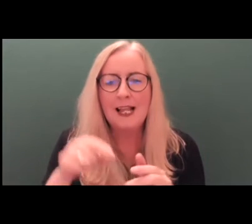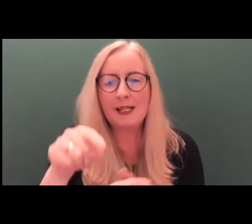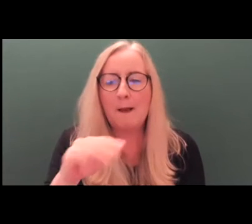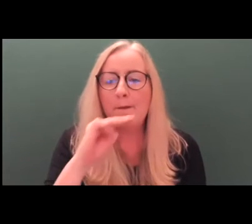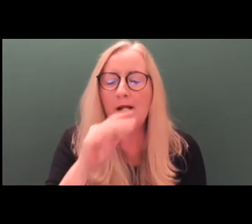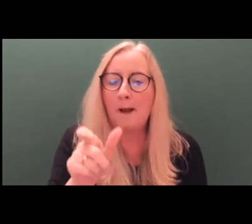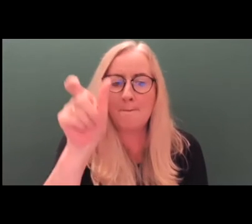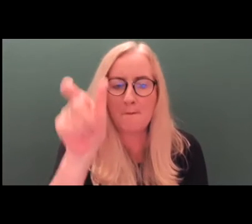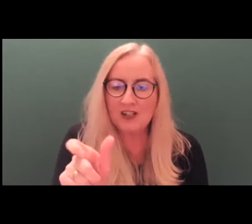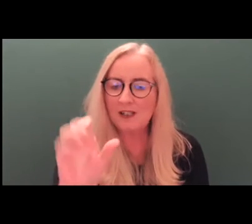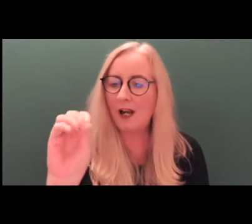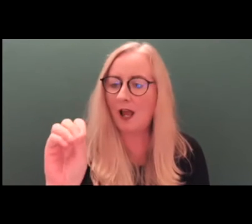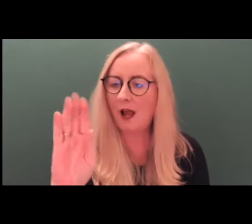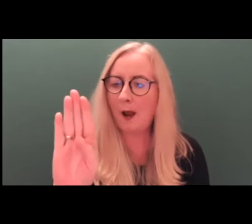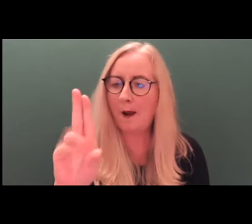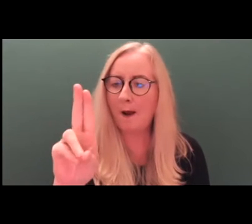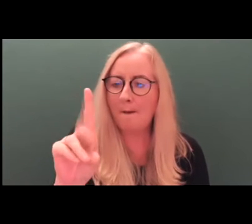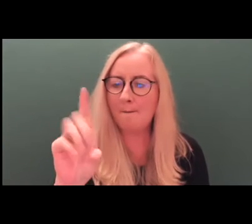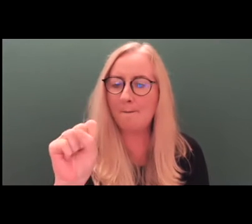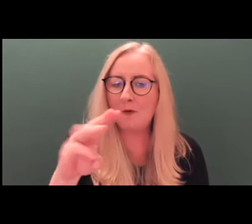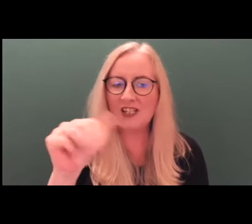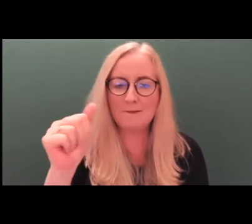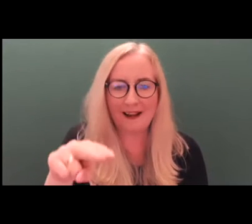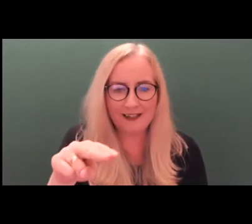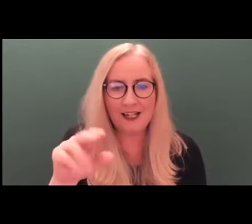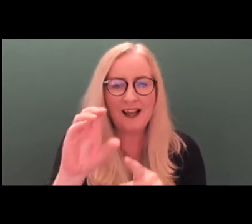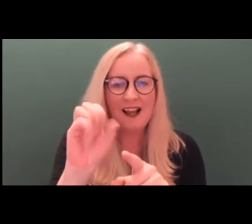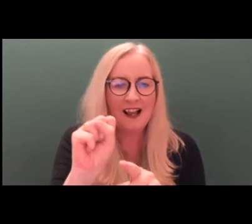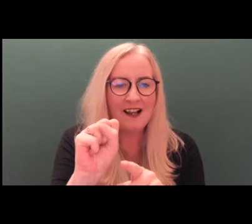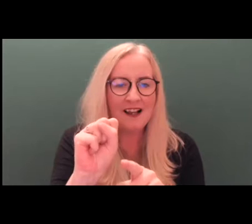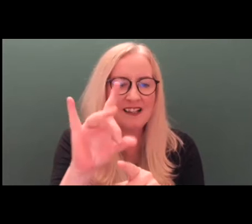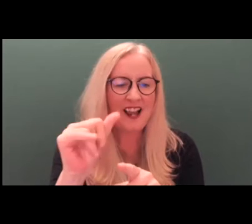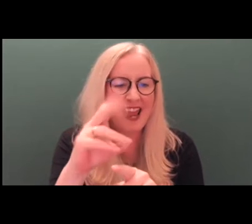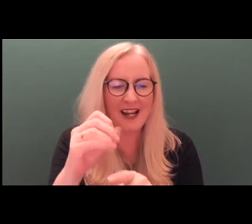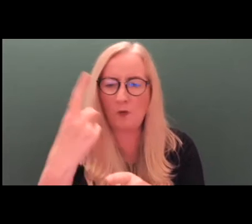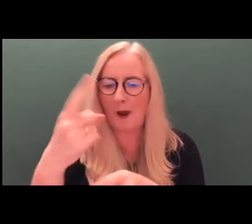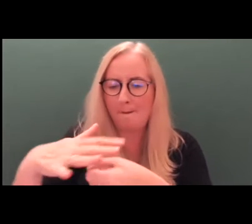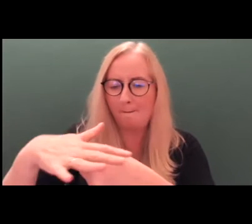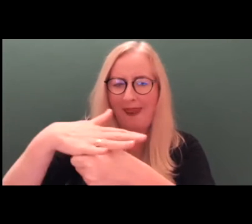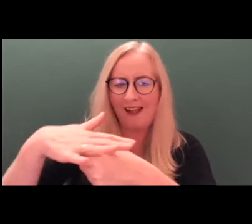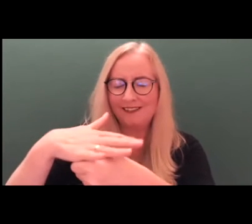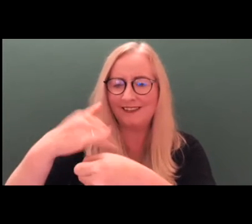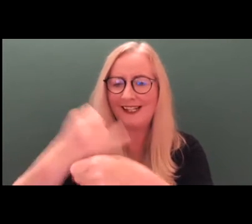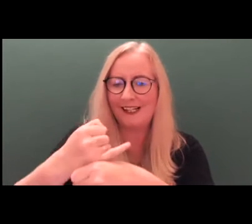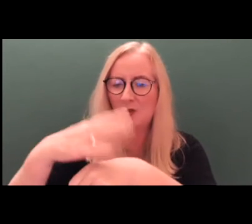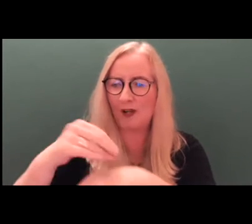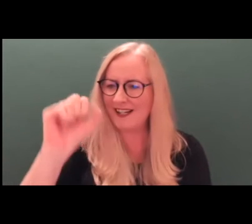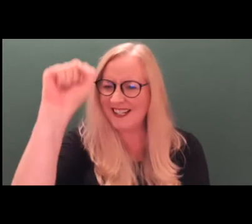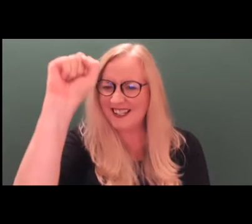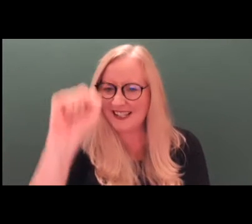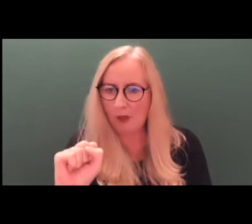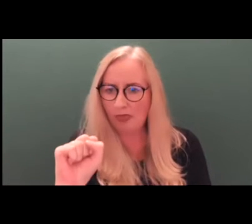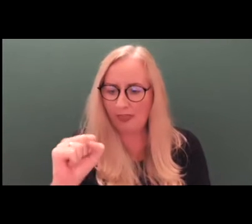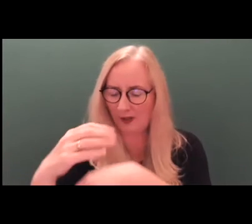Ombudsman in Skona, which is a province in Sweden. Skona is the most southern province in Sweden with